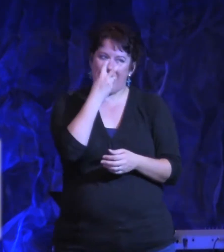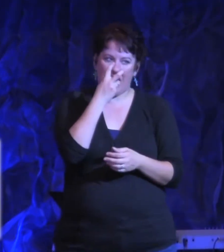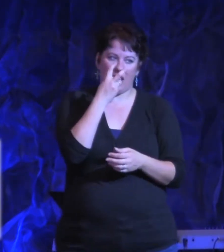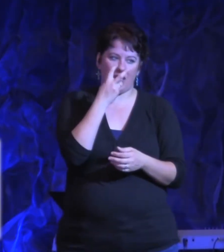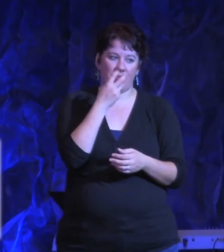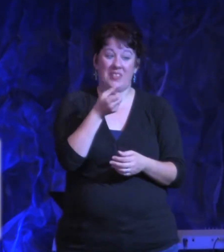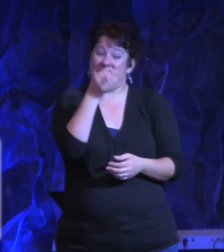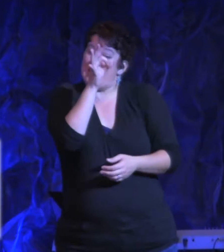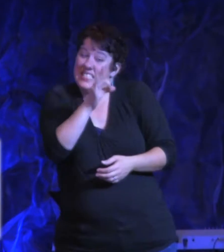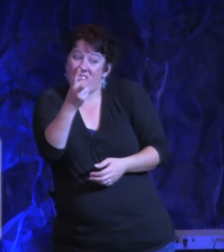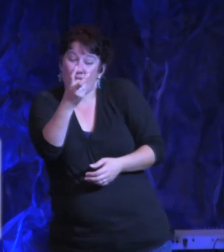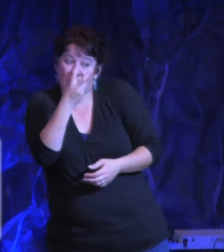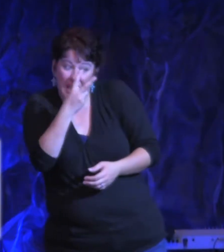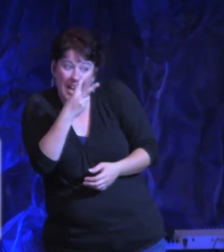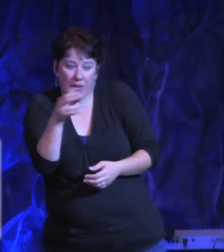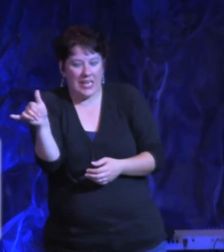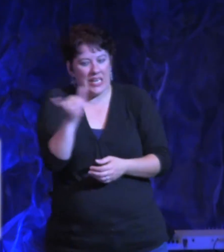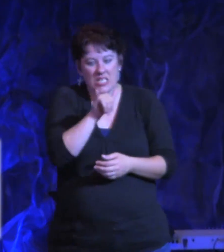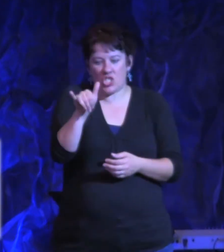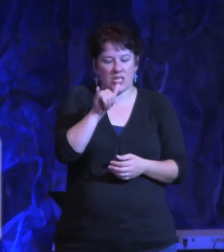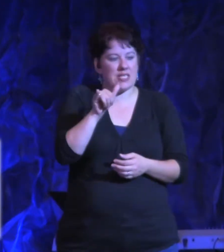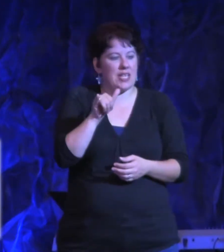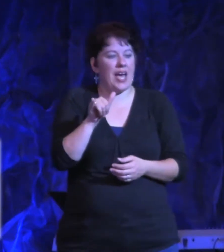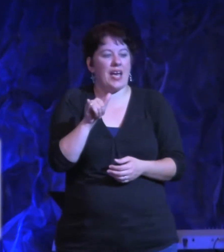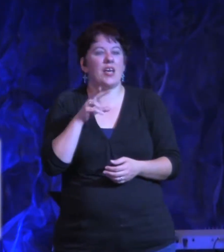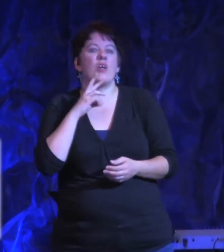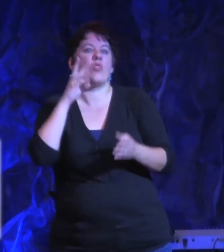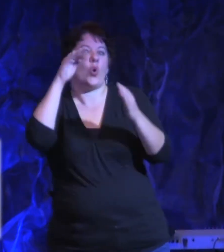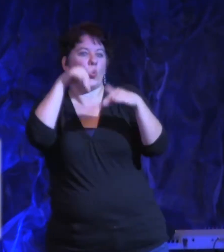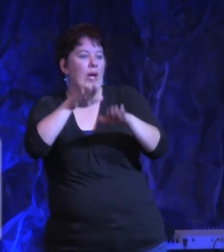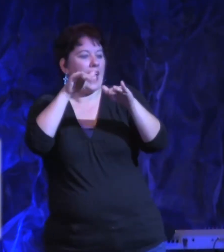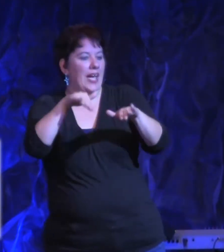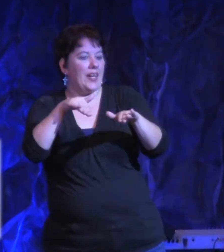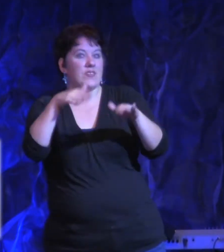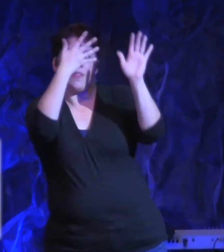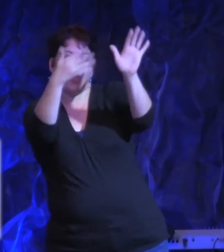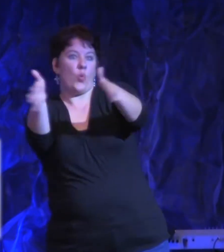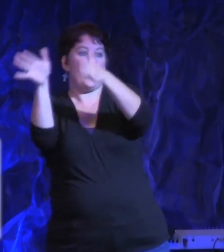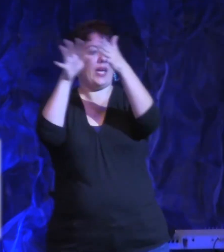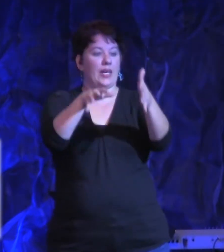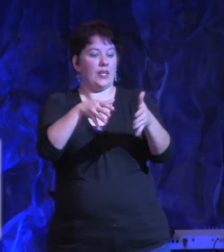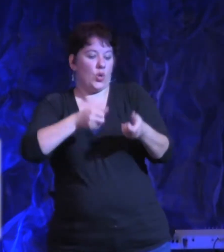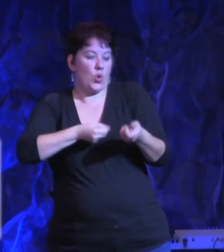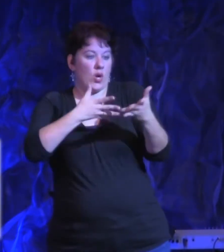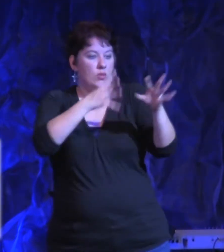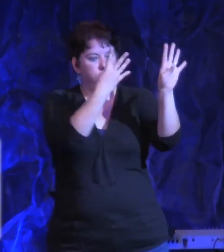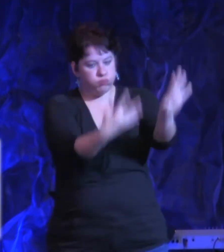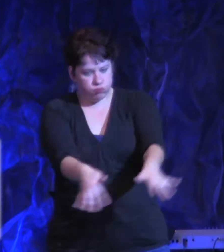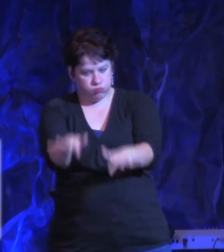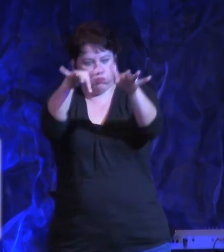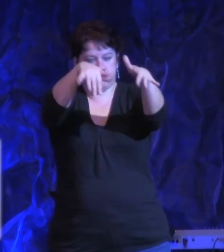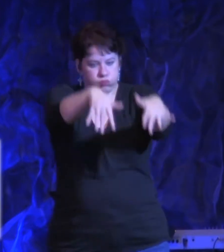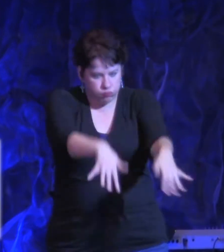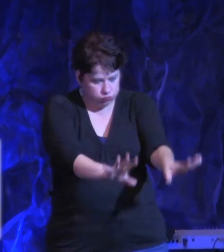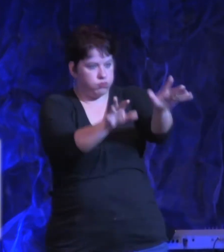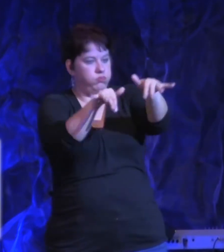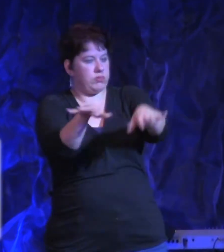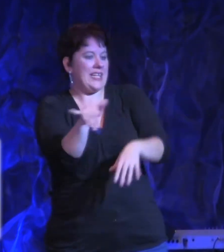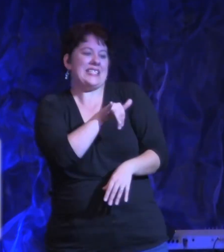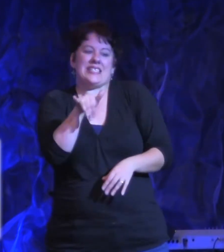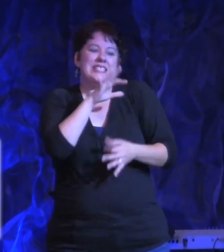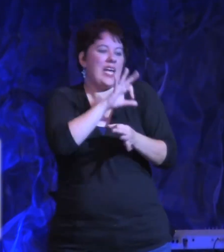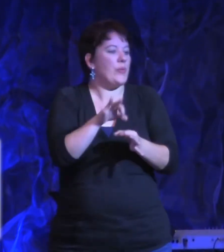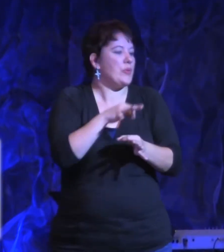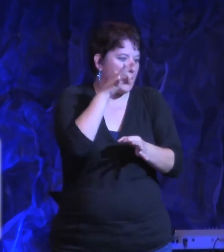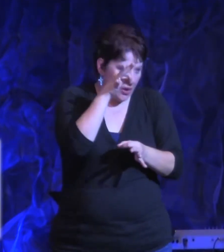the sea driven and tossed by the wind. For that man ought not to expect that he will receive anything from the Lord, being double-minded and